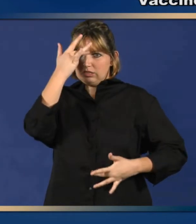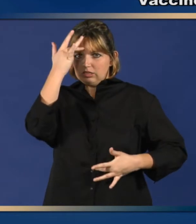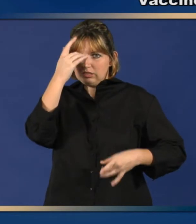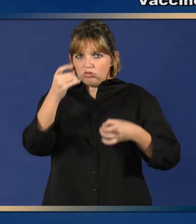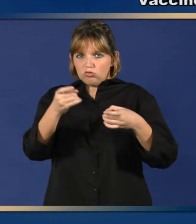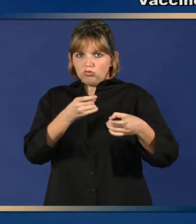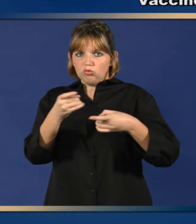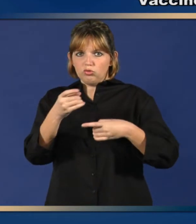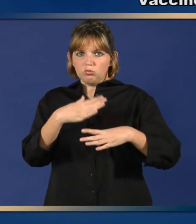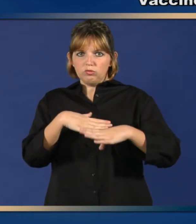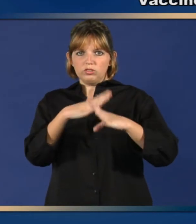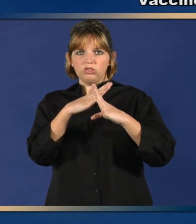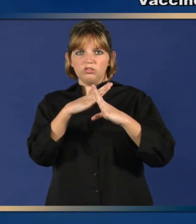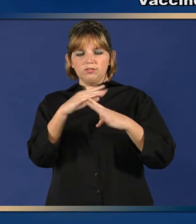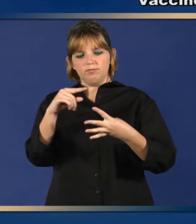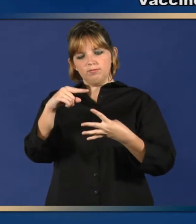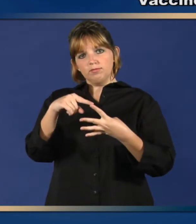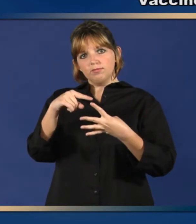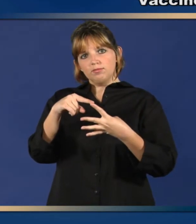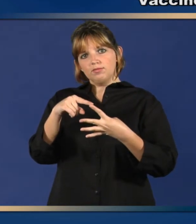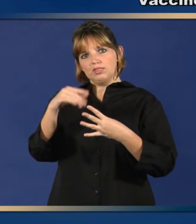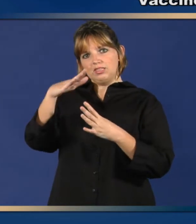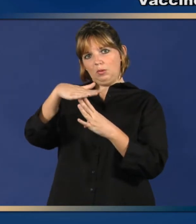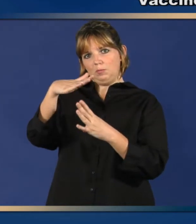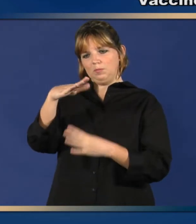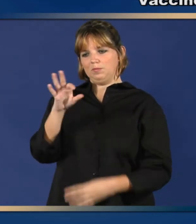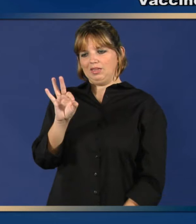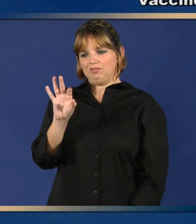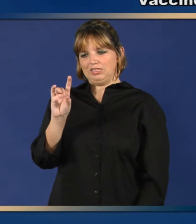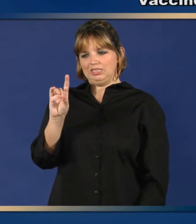the American Academy of Pediatrics,